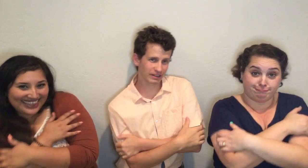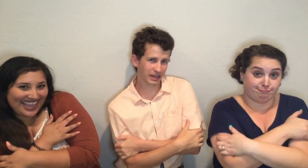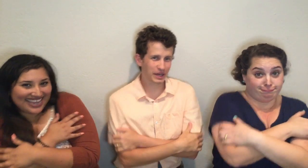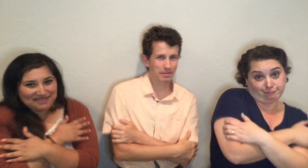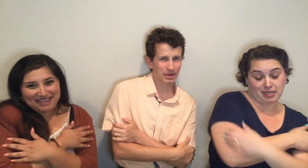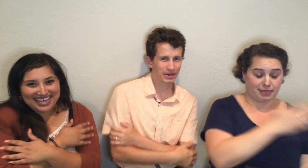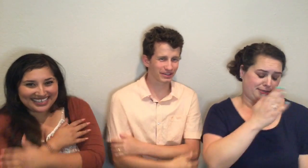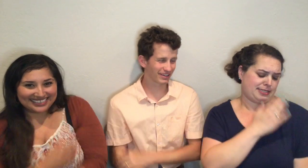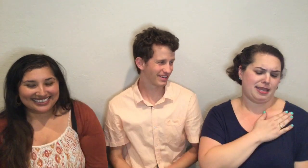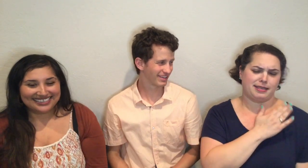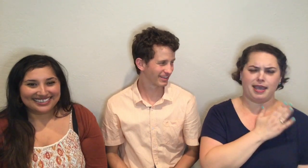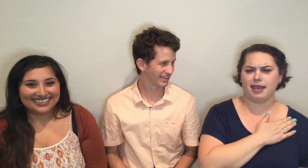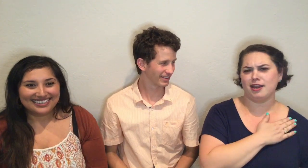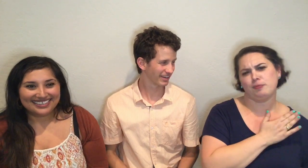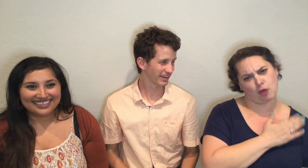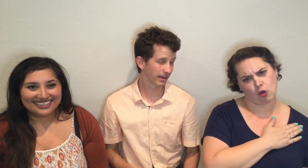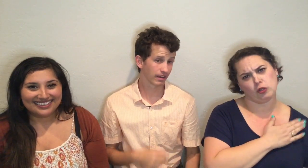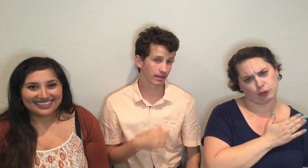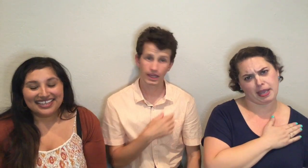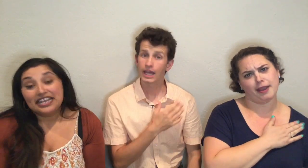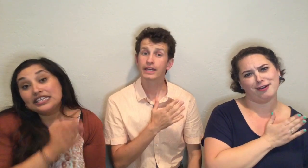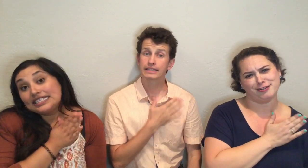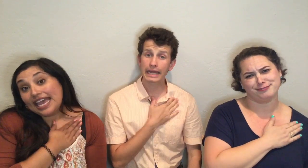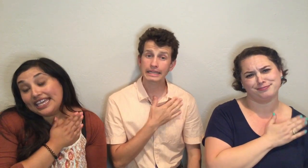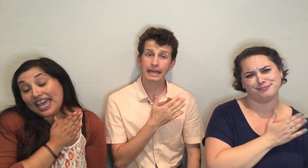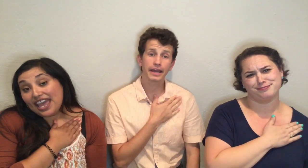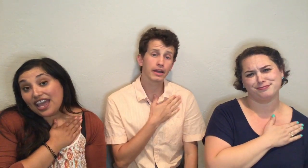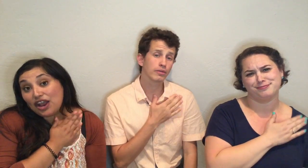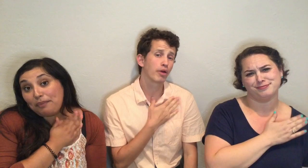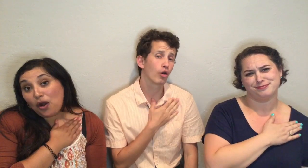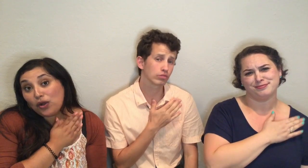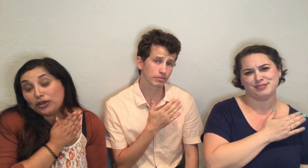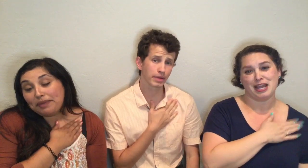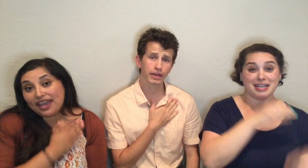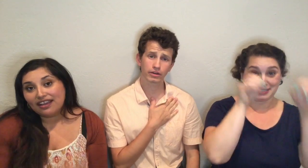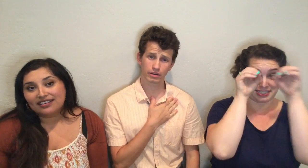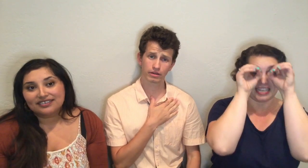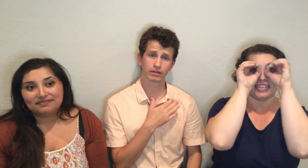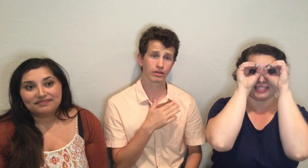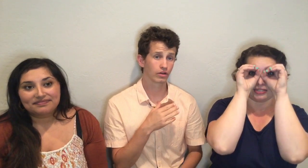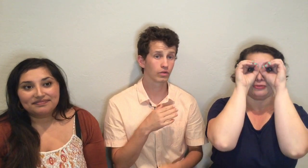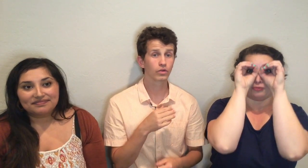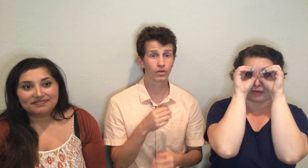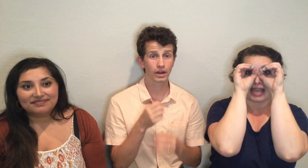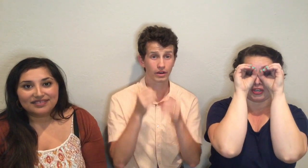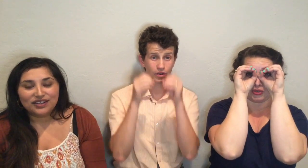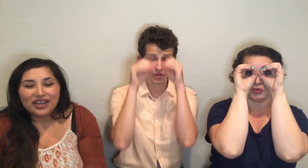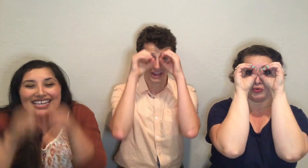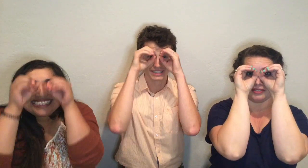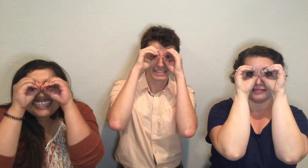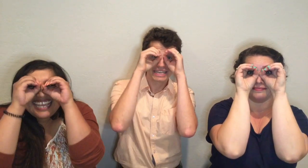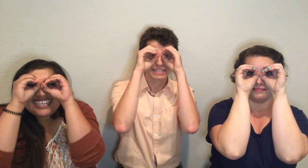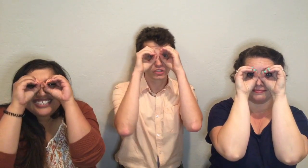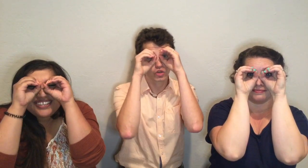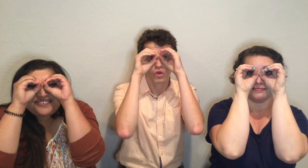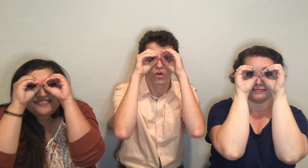ladybug, take care polar bear, take care polar bear, see you soon raccoon, see you soon